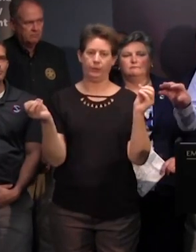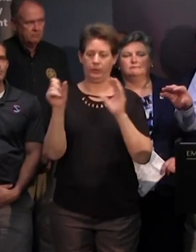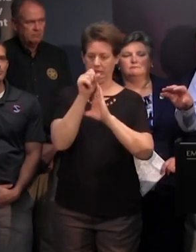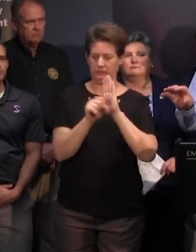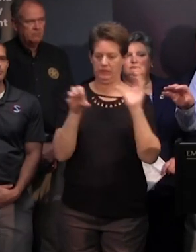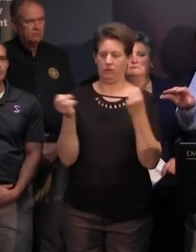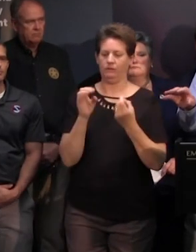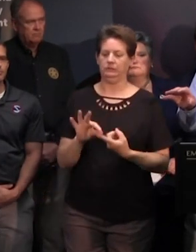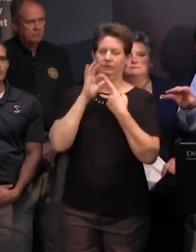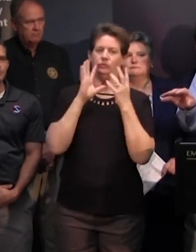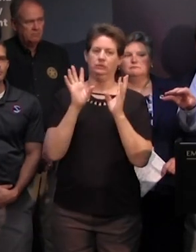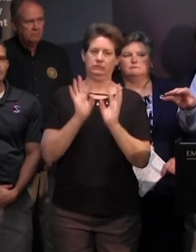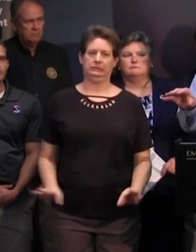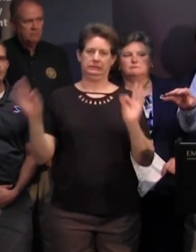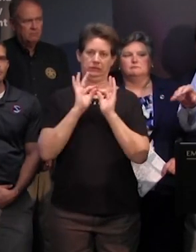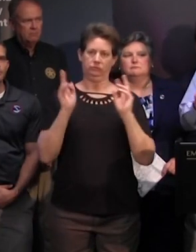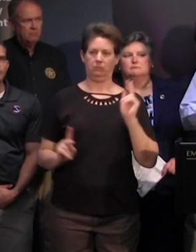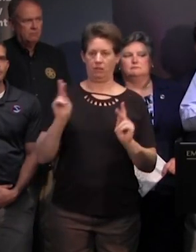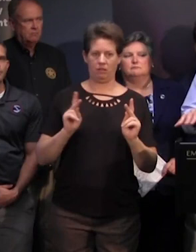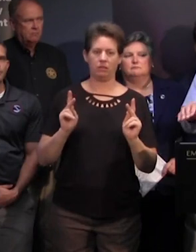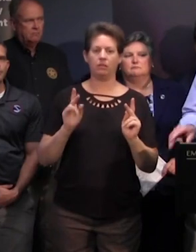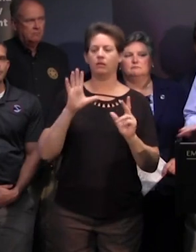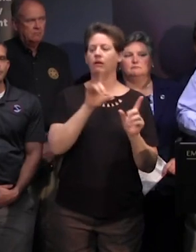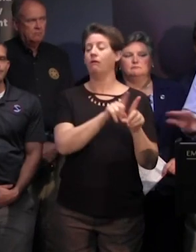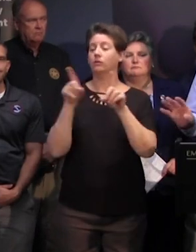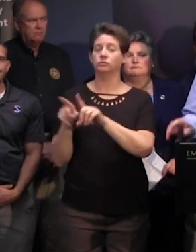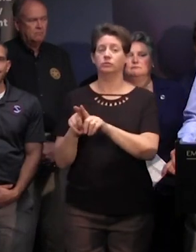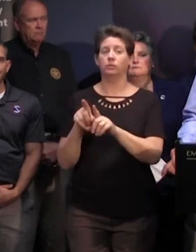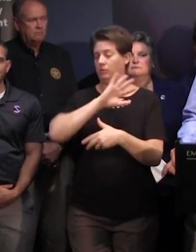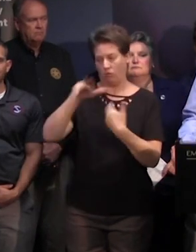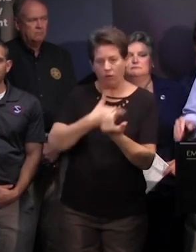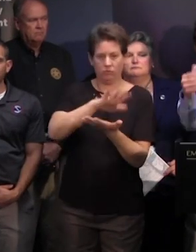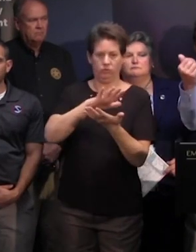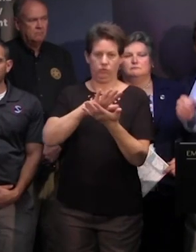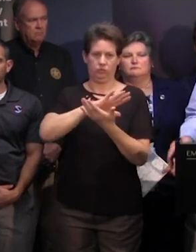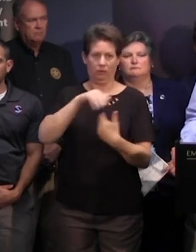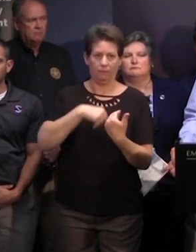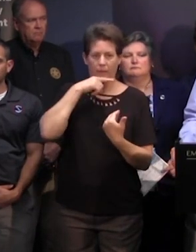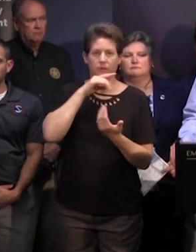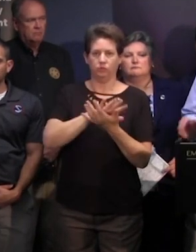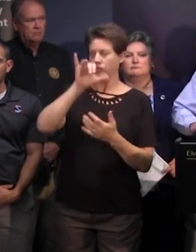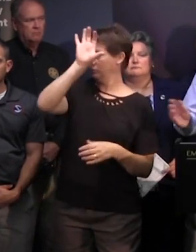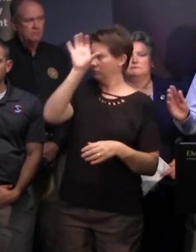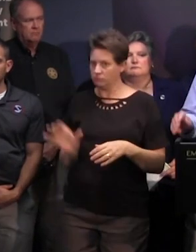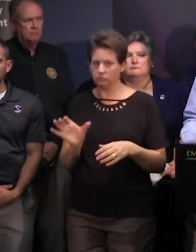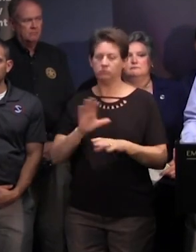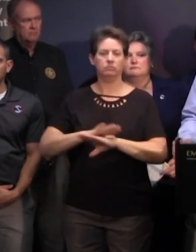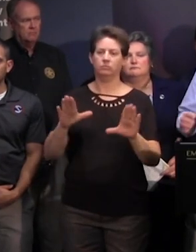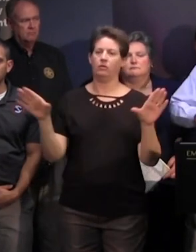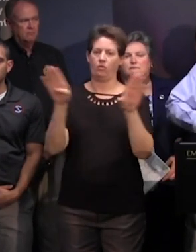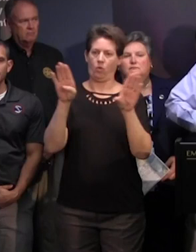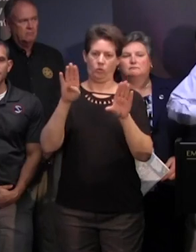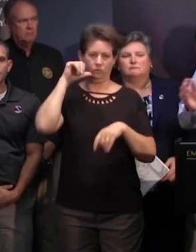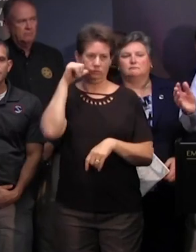except for essential emergency type personnel and also but all schools all public schools in those 26 counties will not open